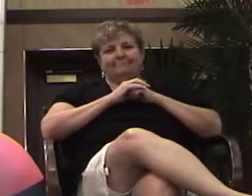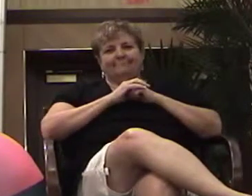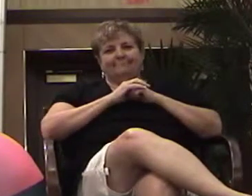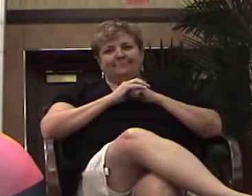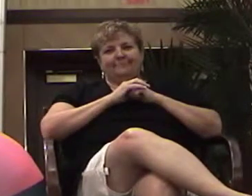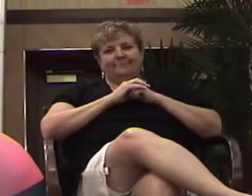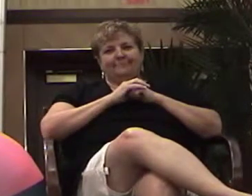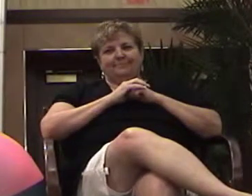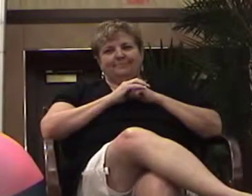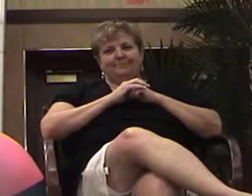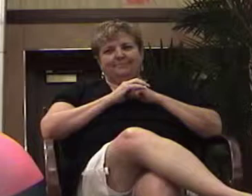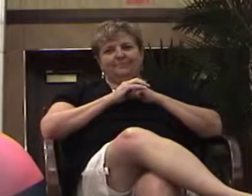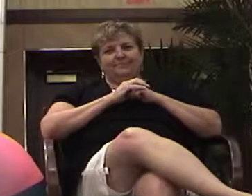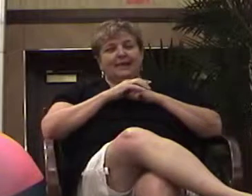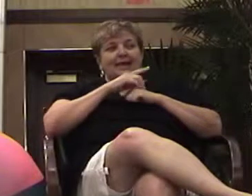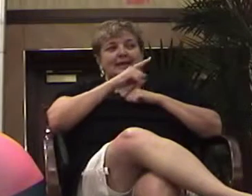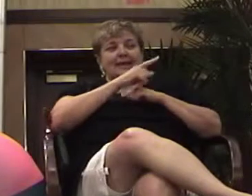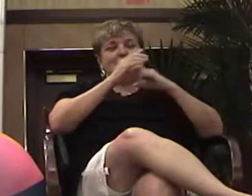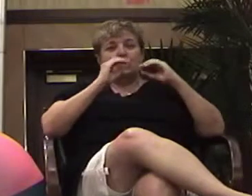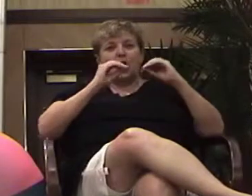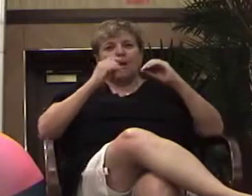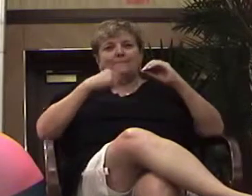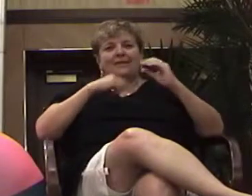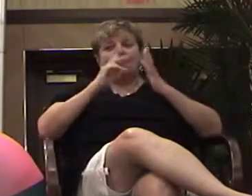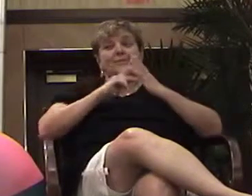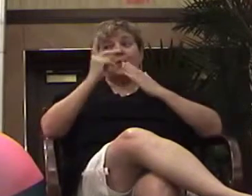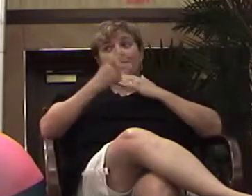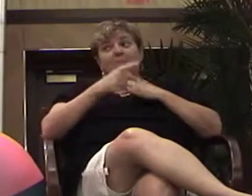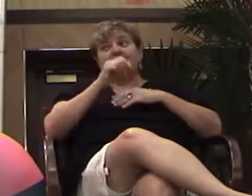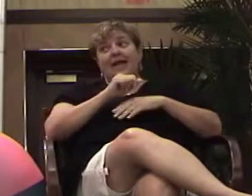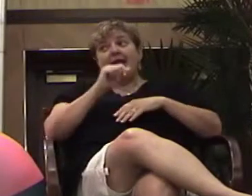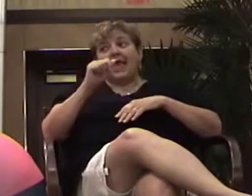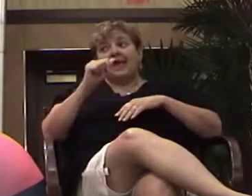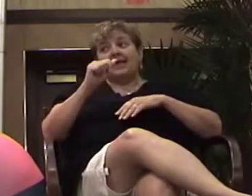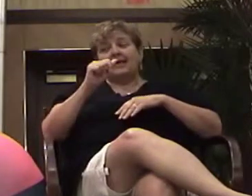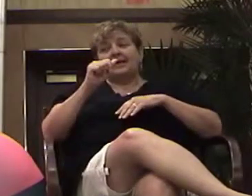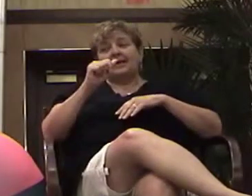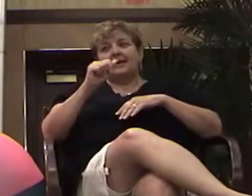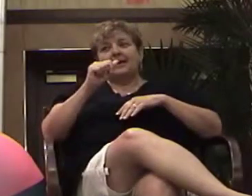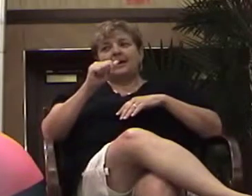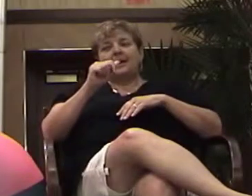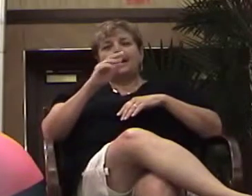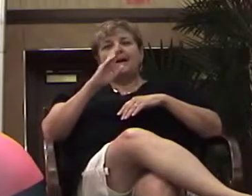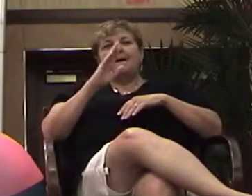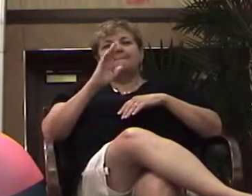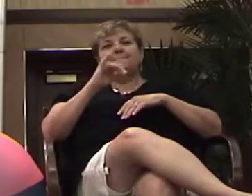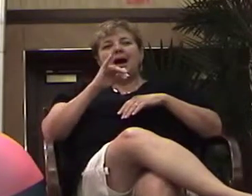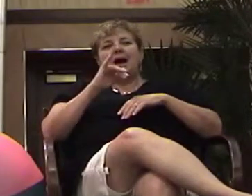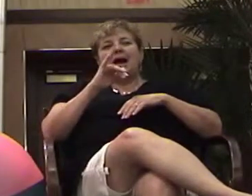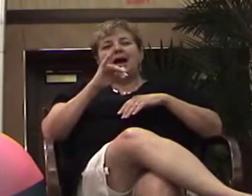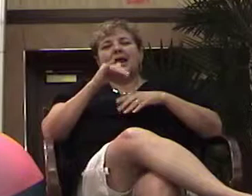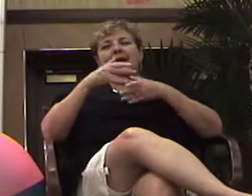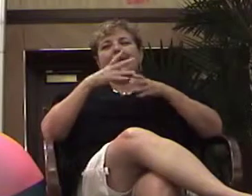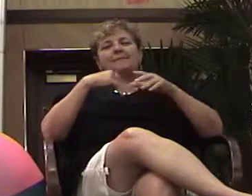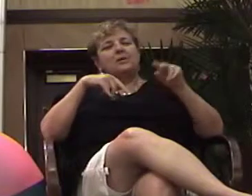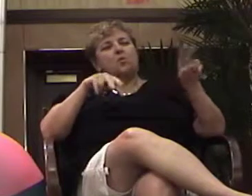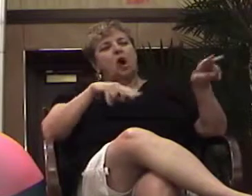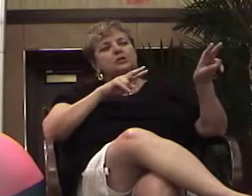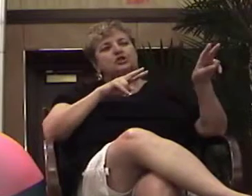And he taught me the program of AA. Just by watching him. I watched what